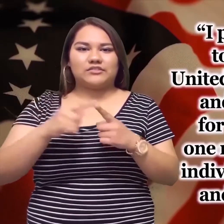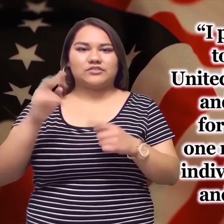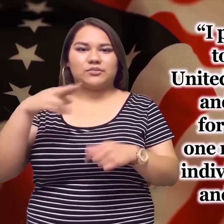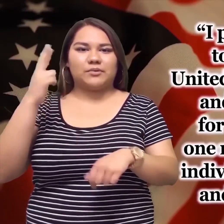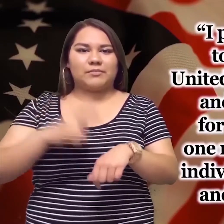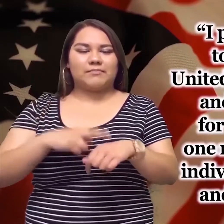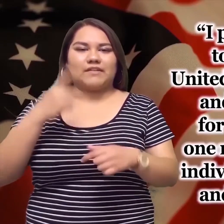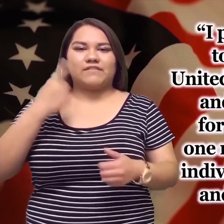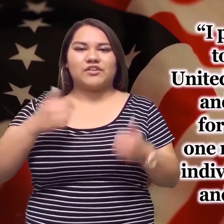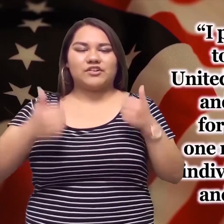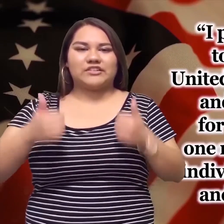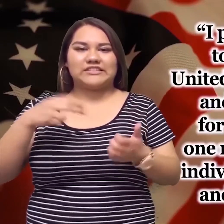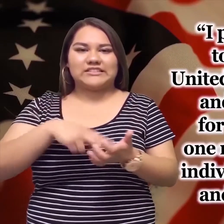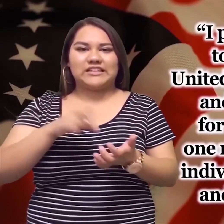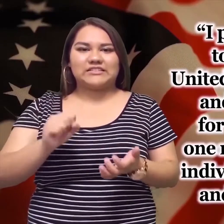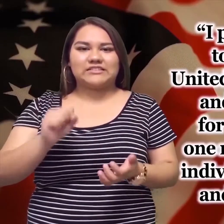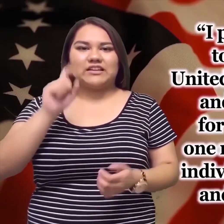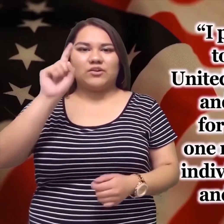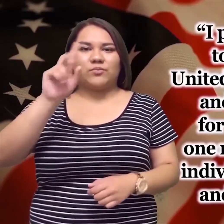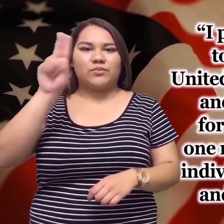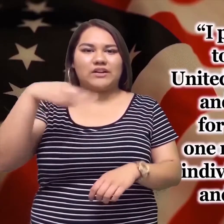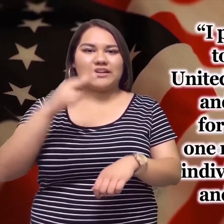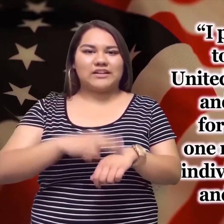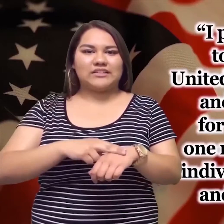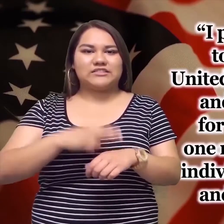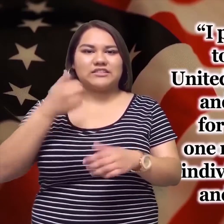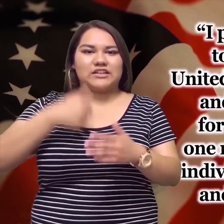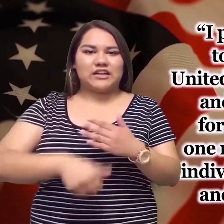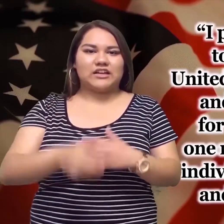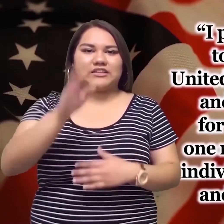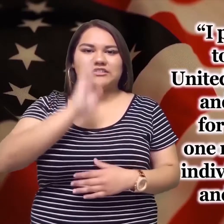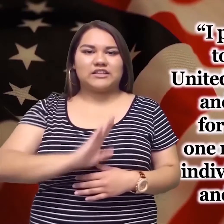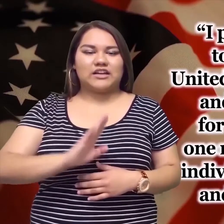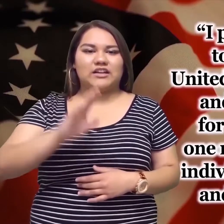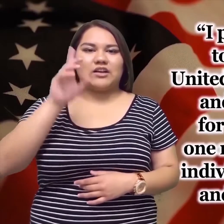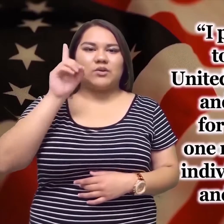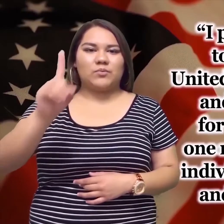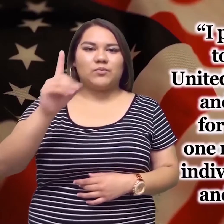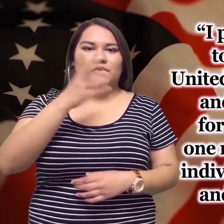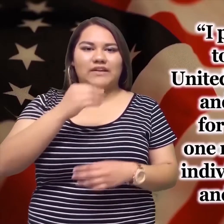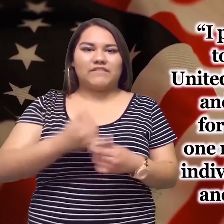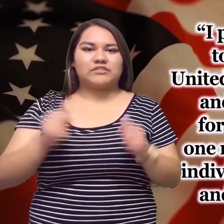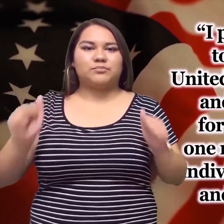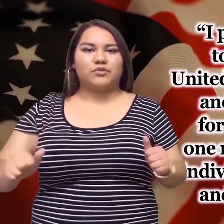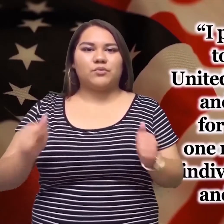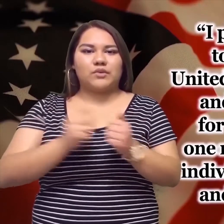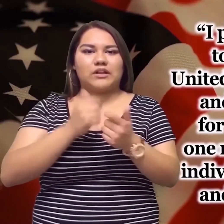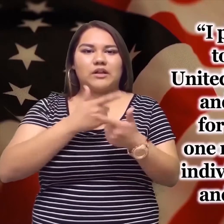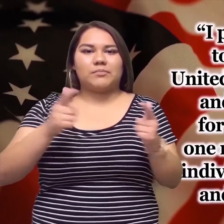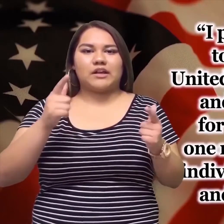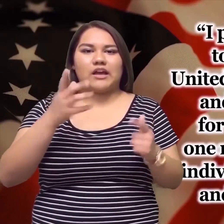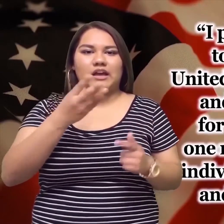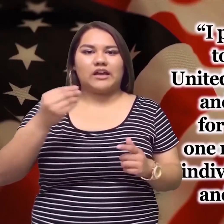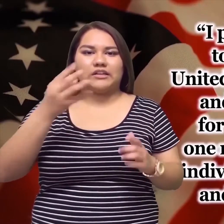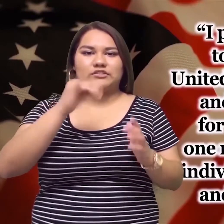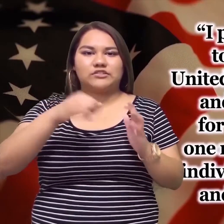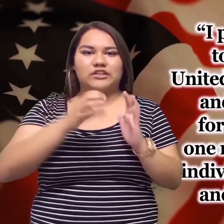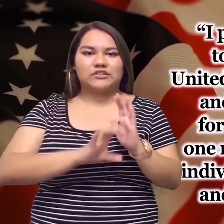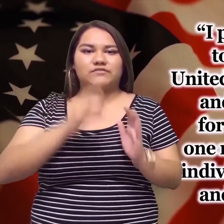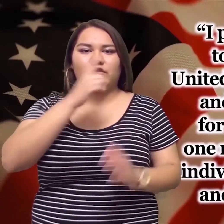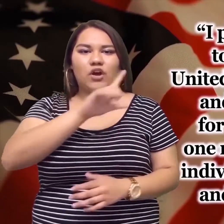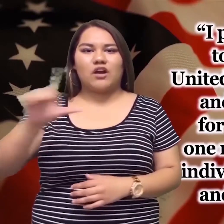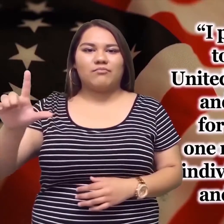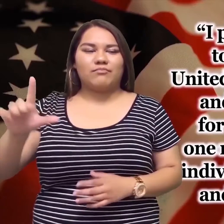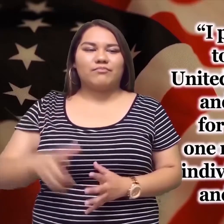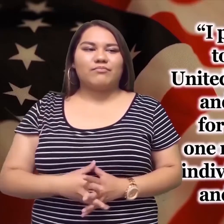and to the Republic for which it stands one nation under God indivisible with liberty and